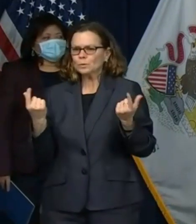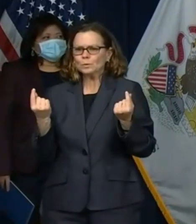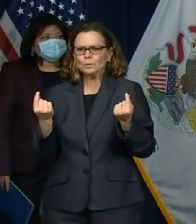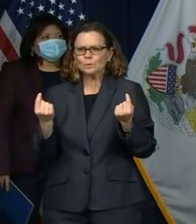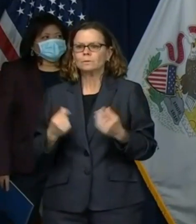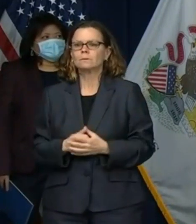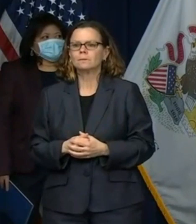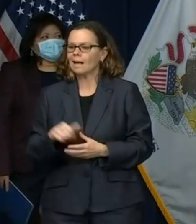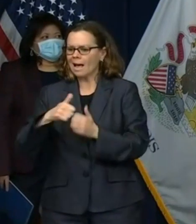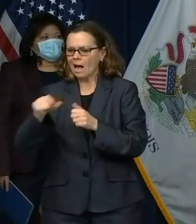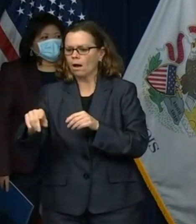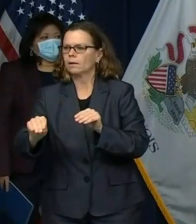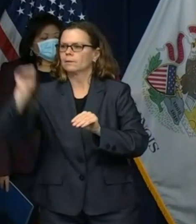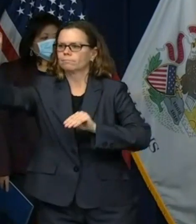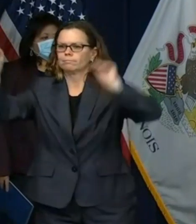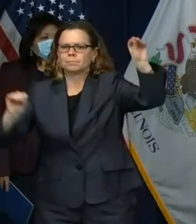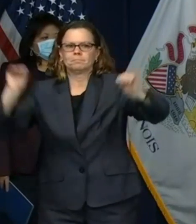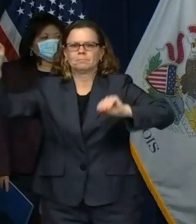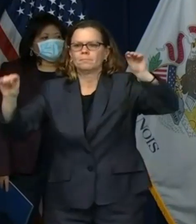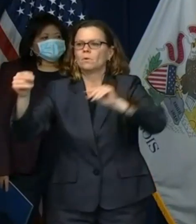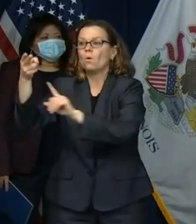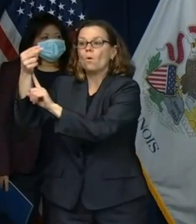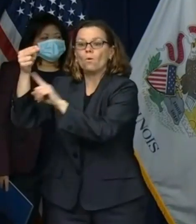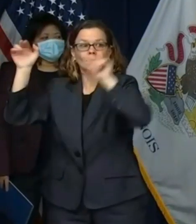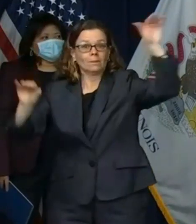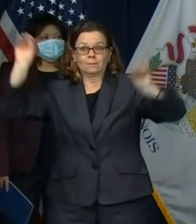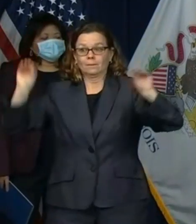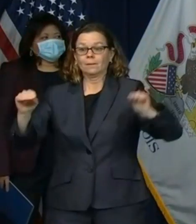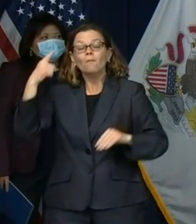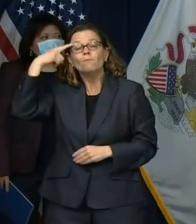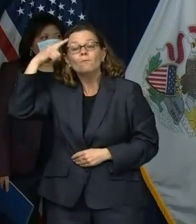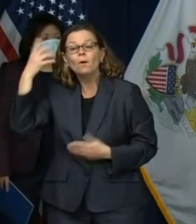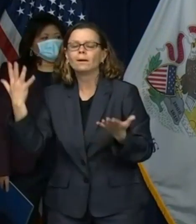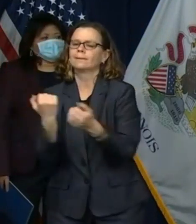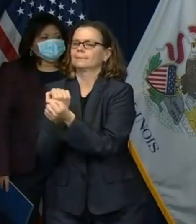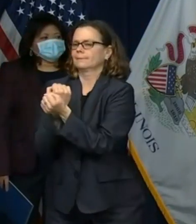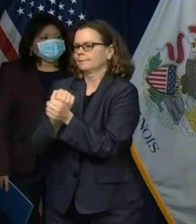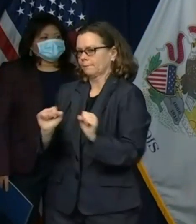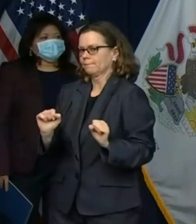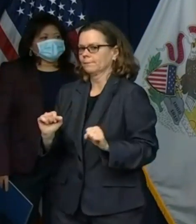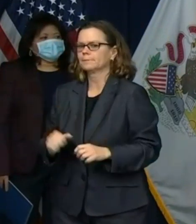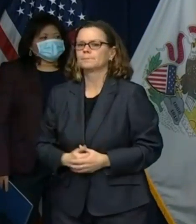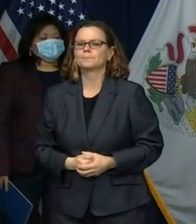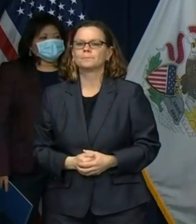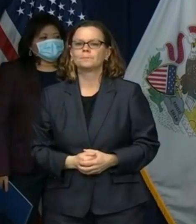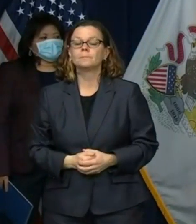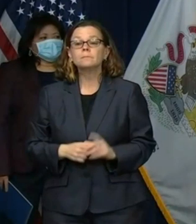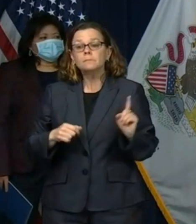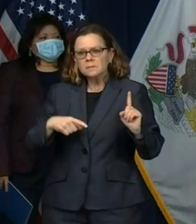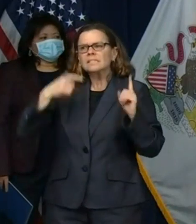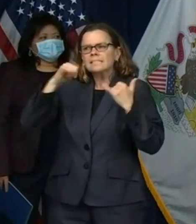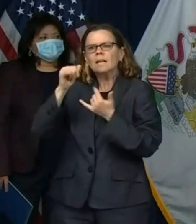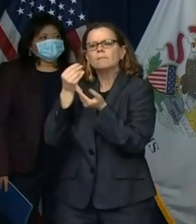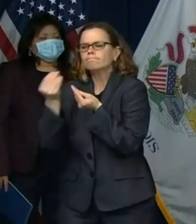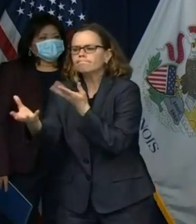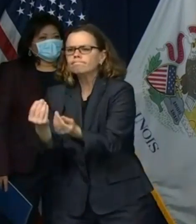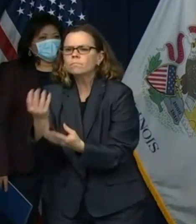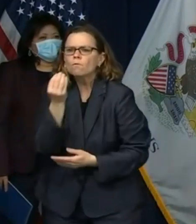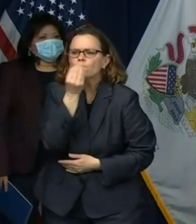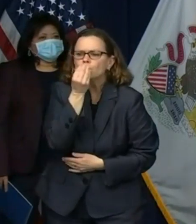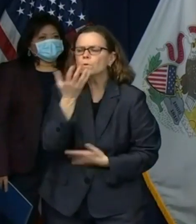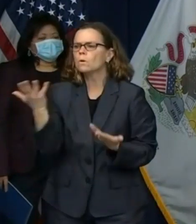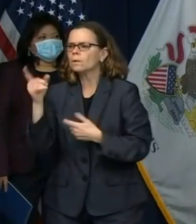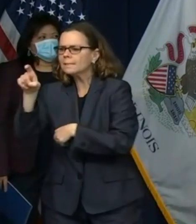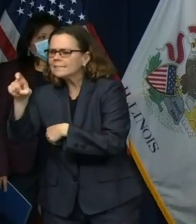provide food and counseling services over the phone and over facetime the decatur family